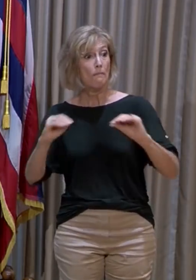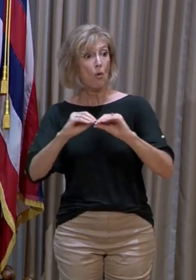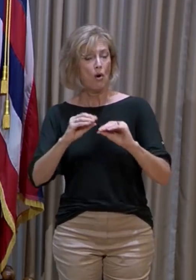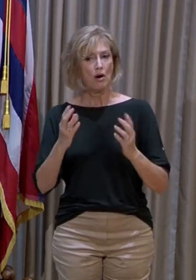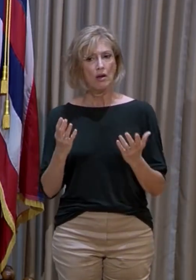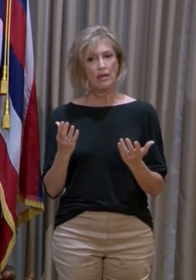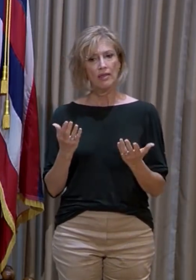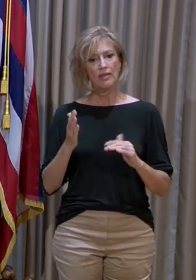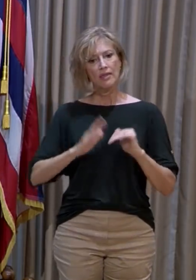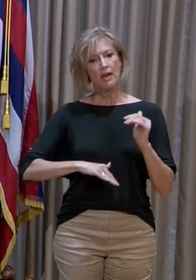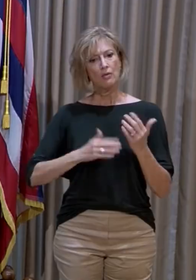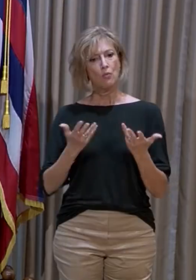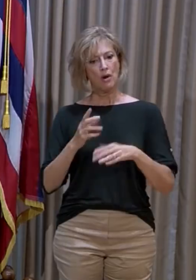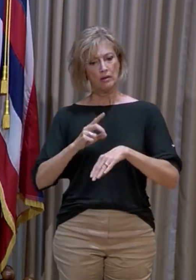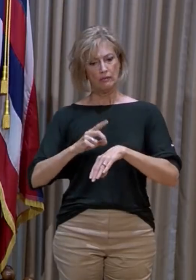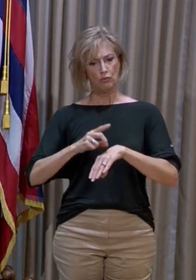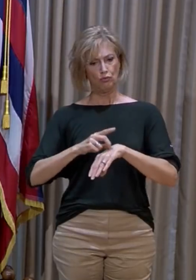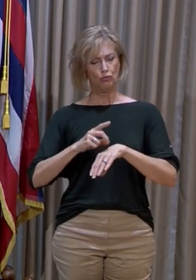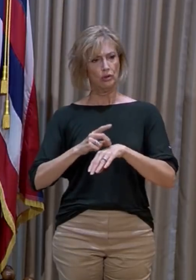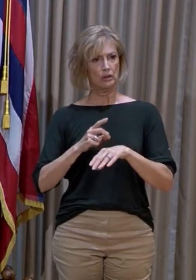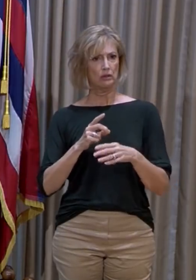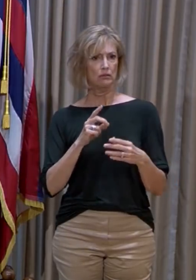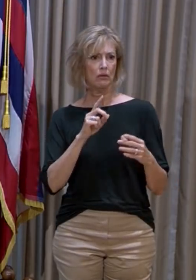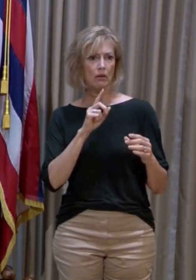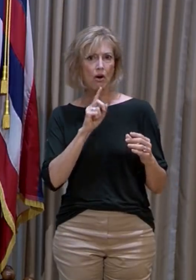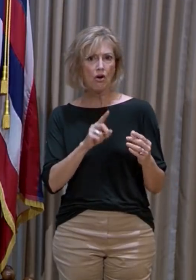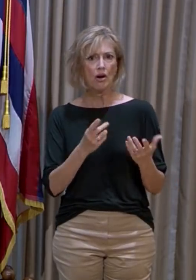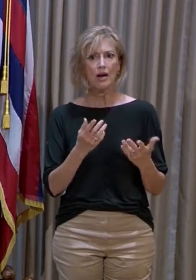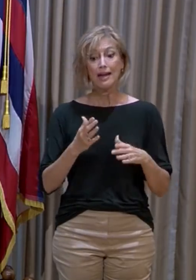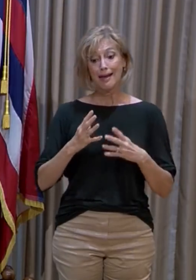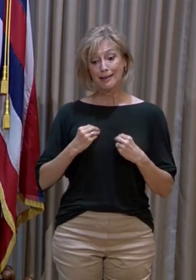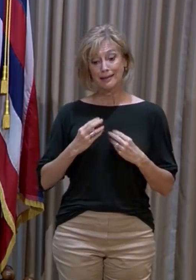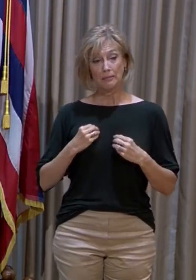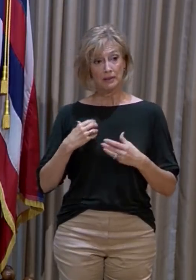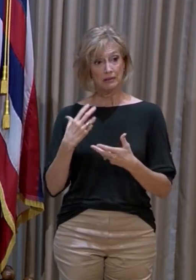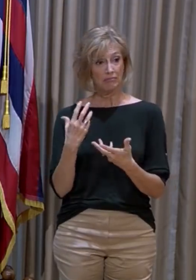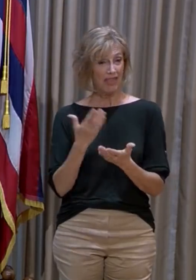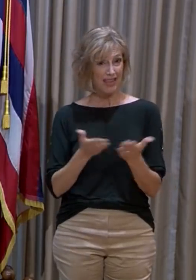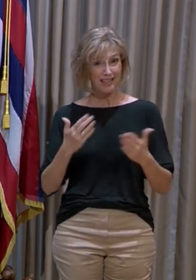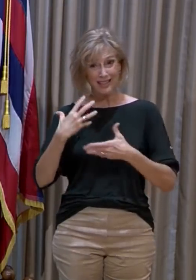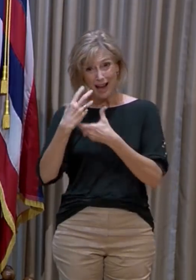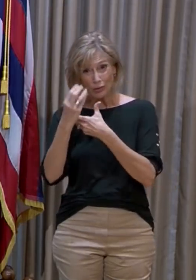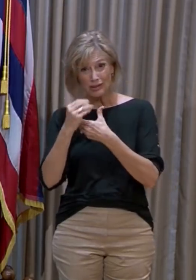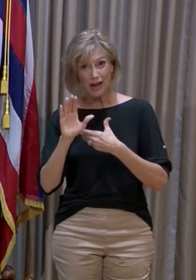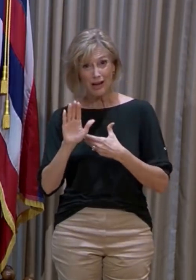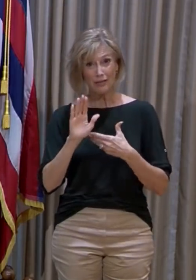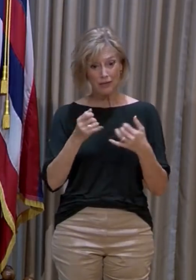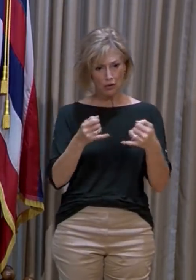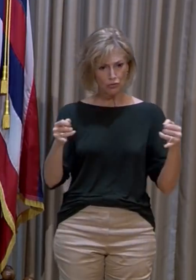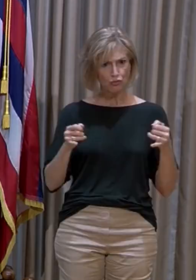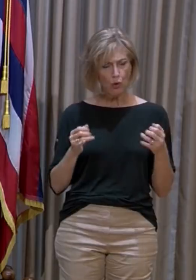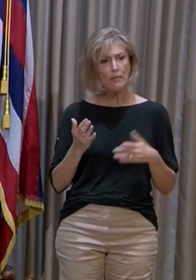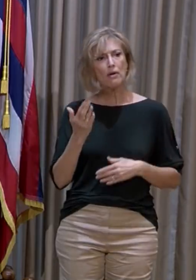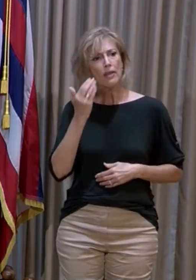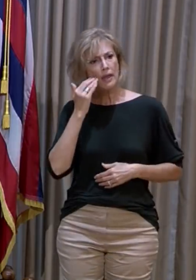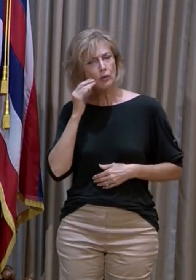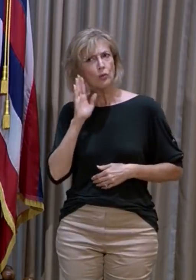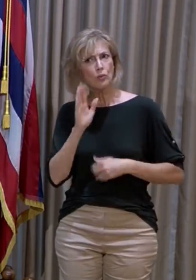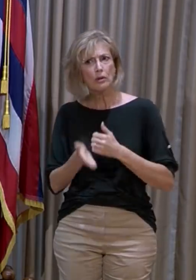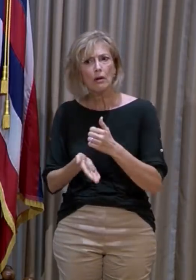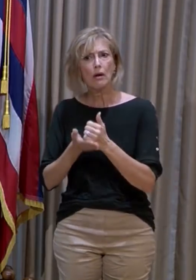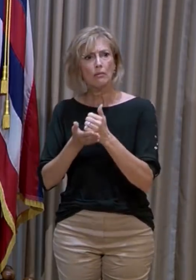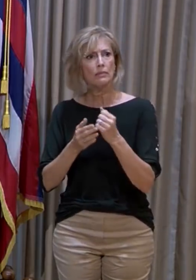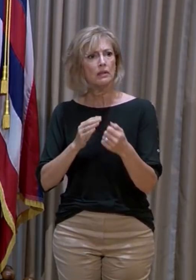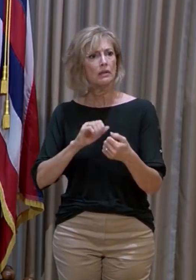accepting responsibilities that are outside of their scope because they knew that it would help